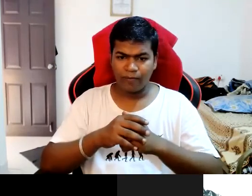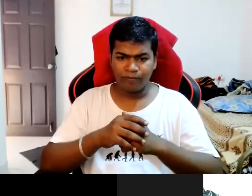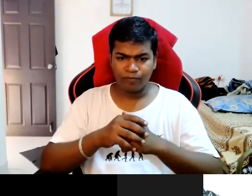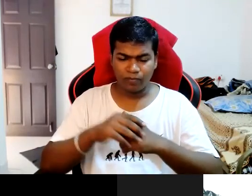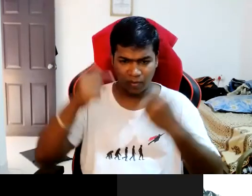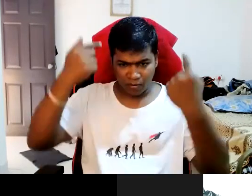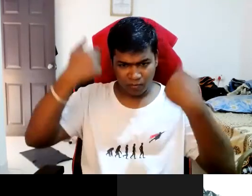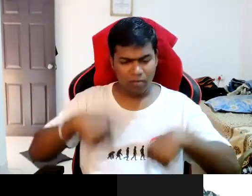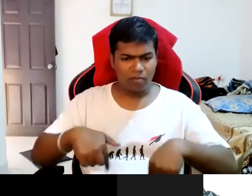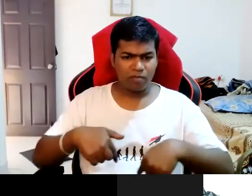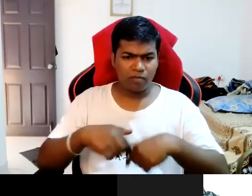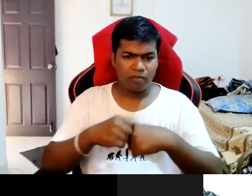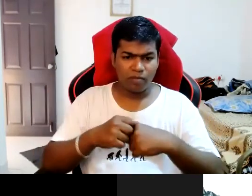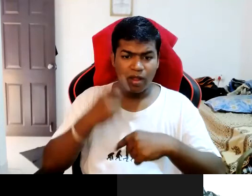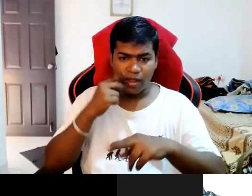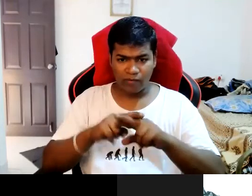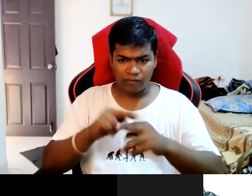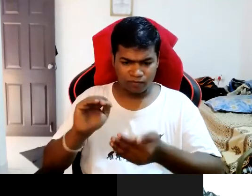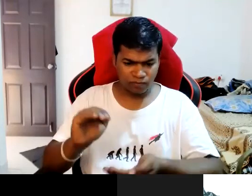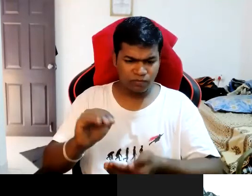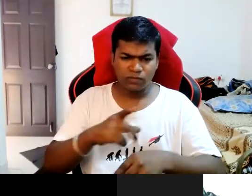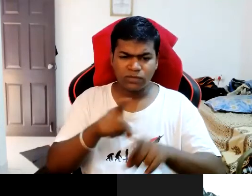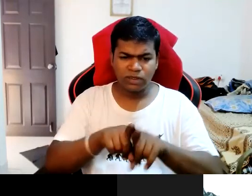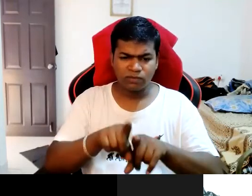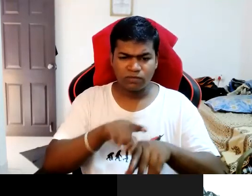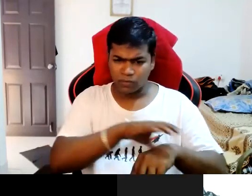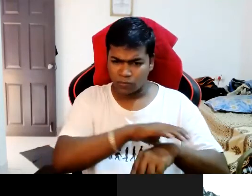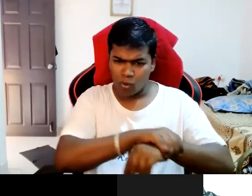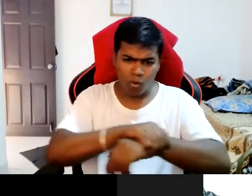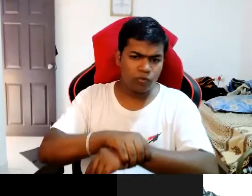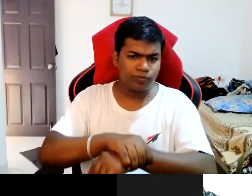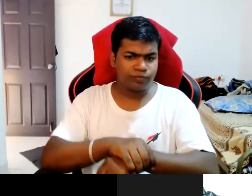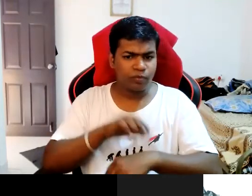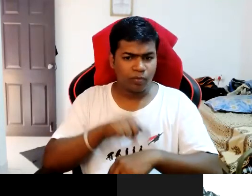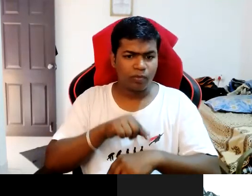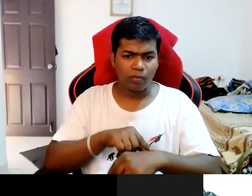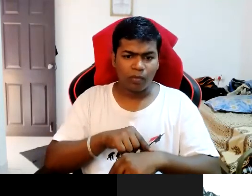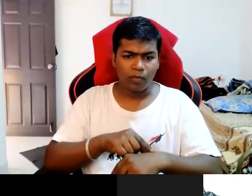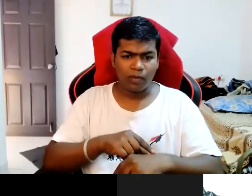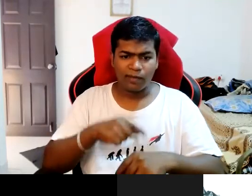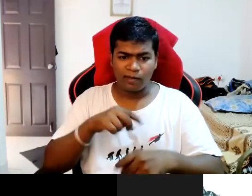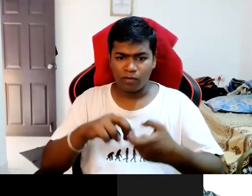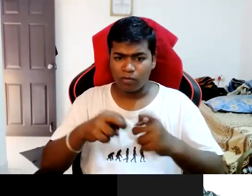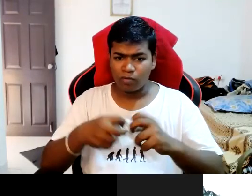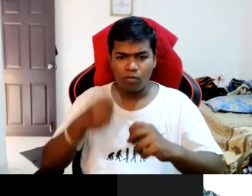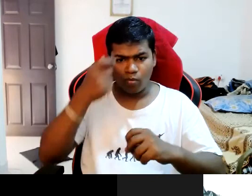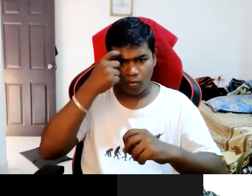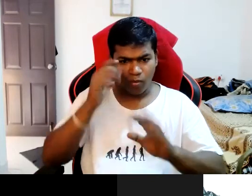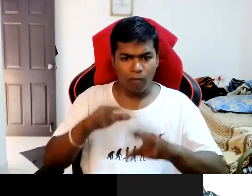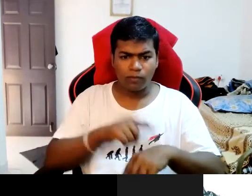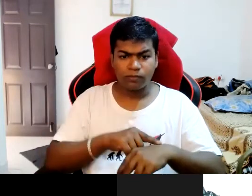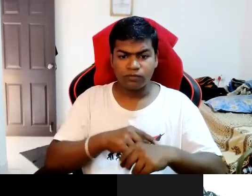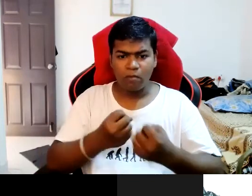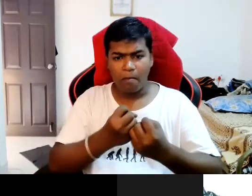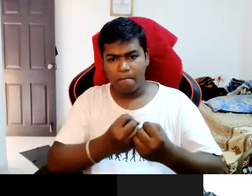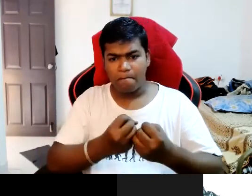even for a if you hold a child little bit hard also the child will get my fracture. So I burn with the multi